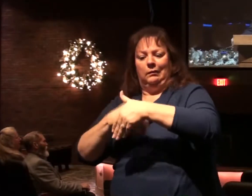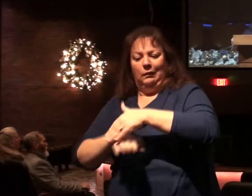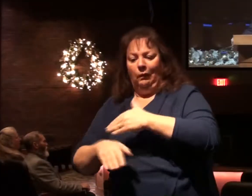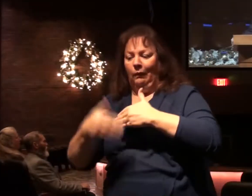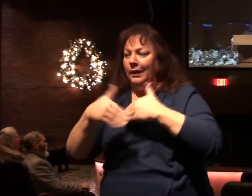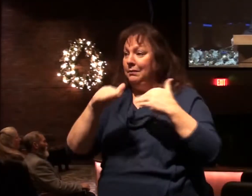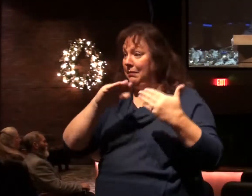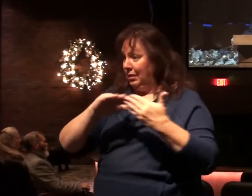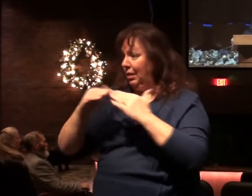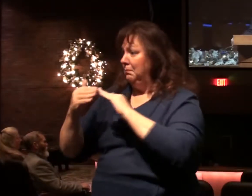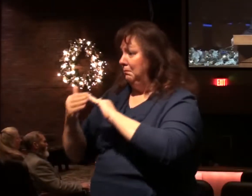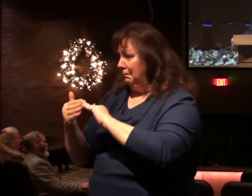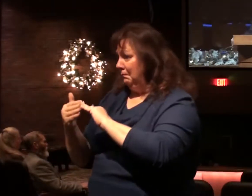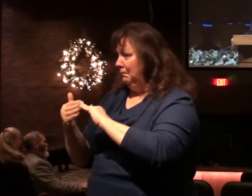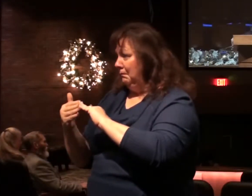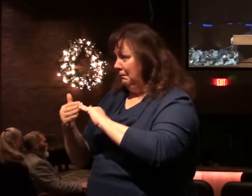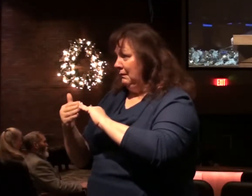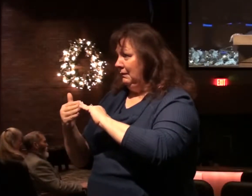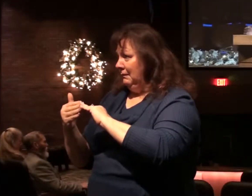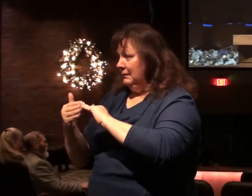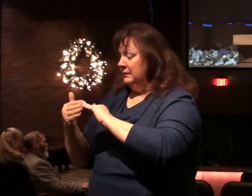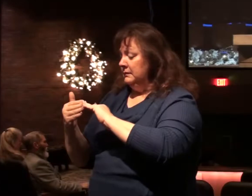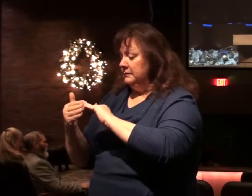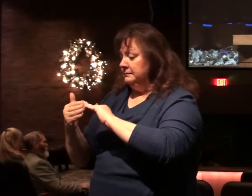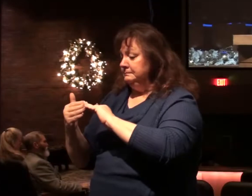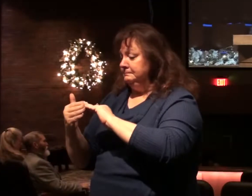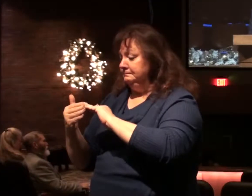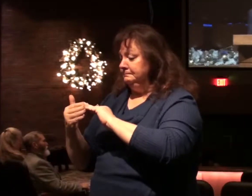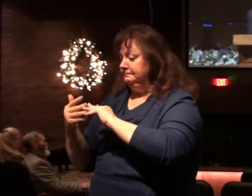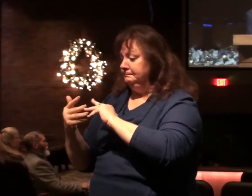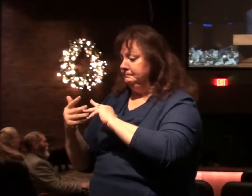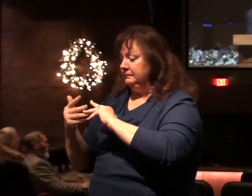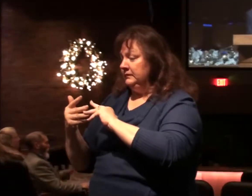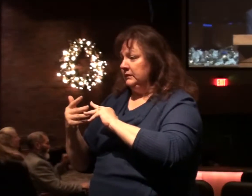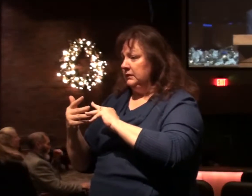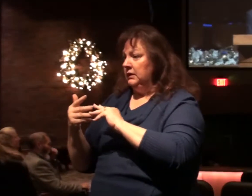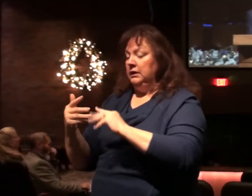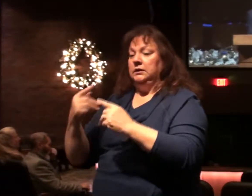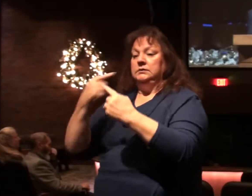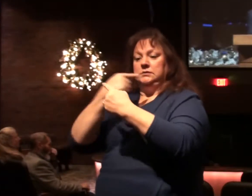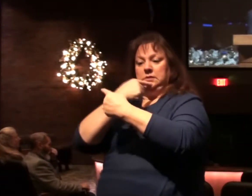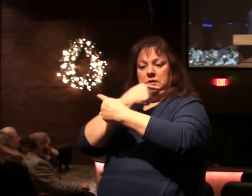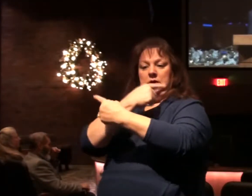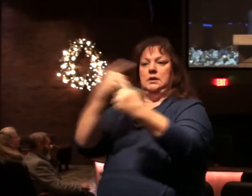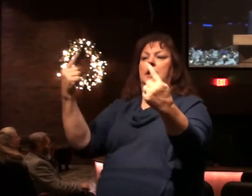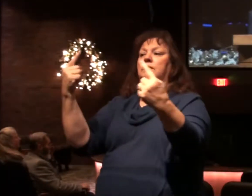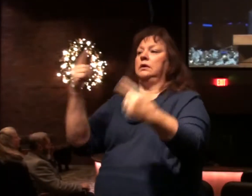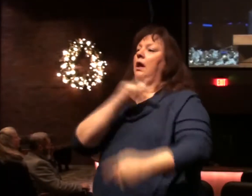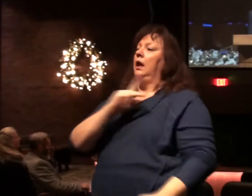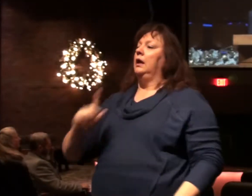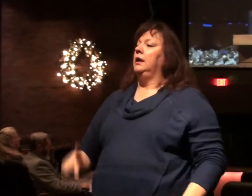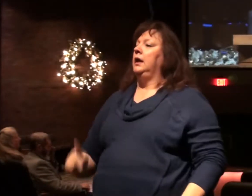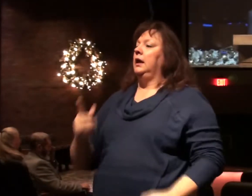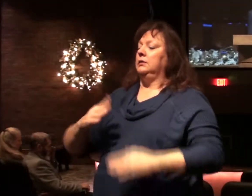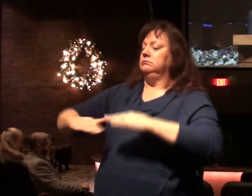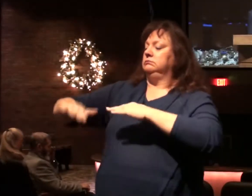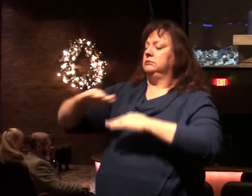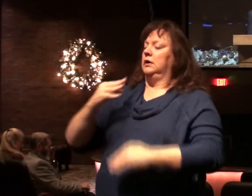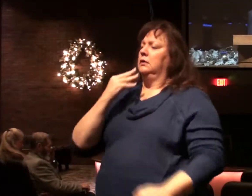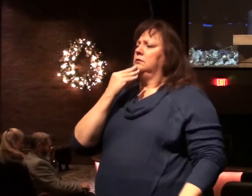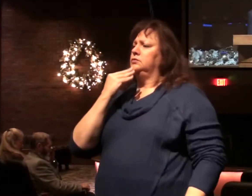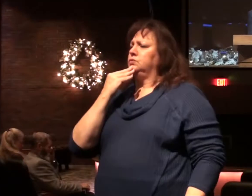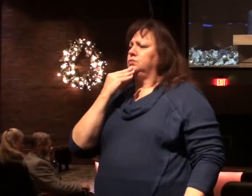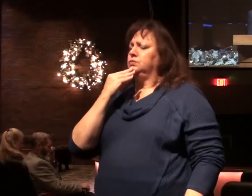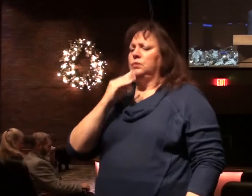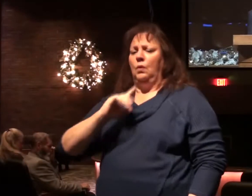Bethlehem, and he was announced as the king of the Jews. Where